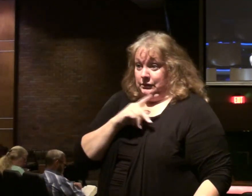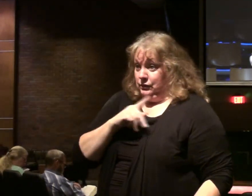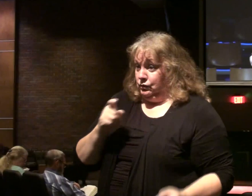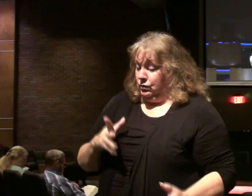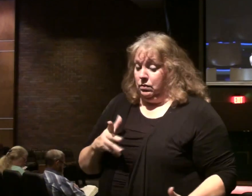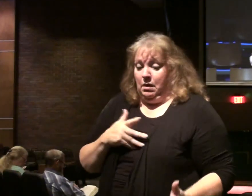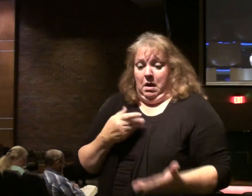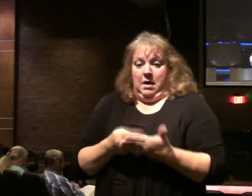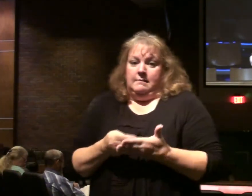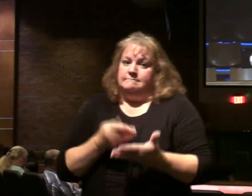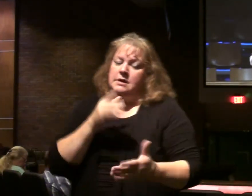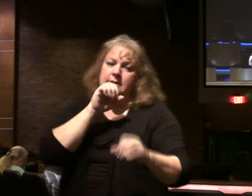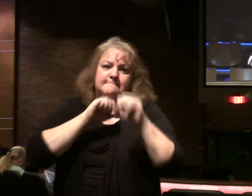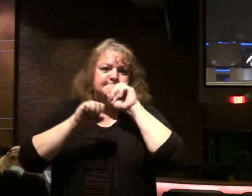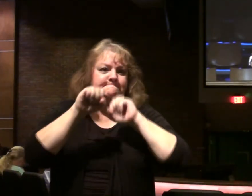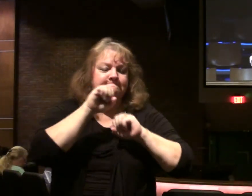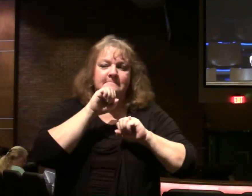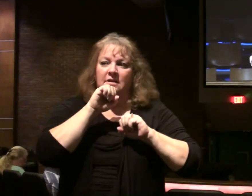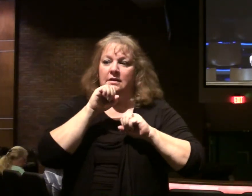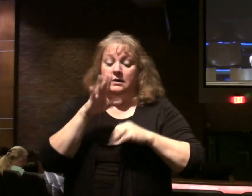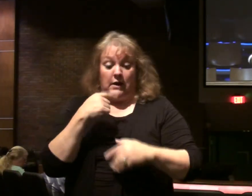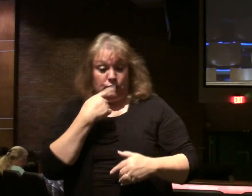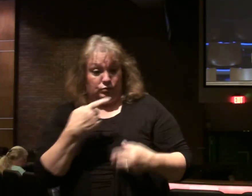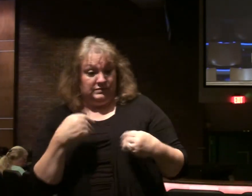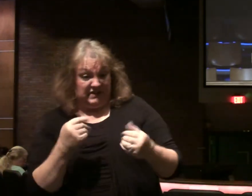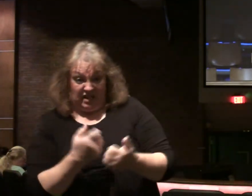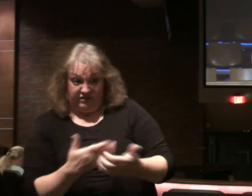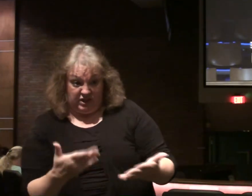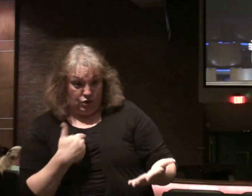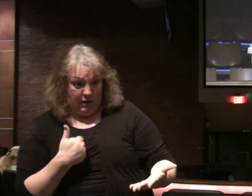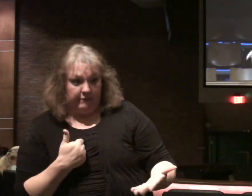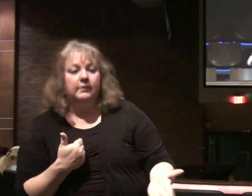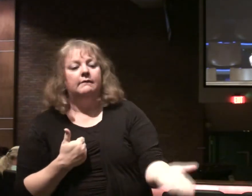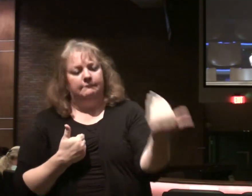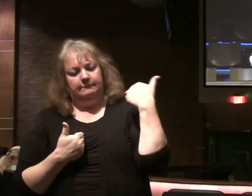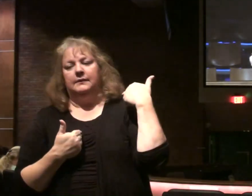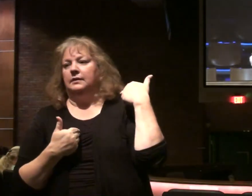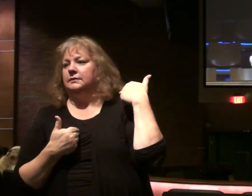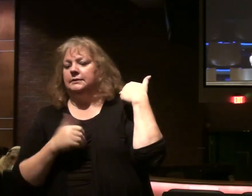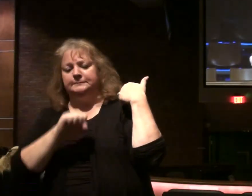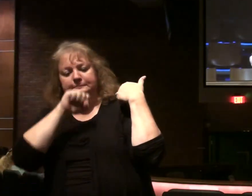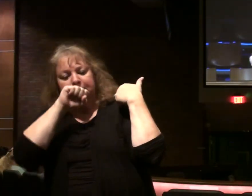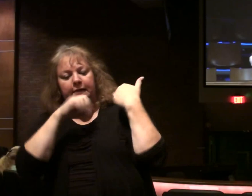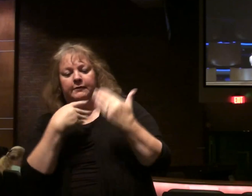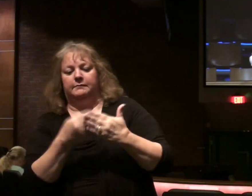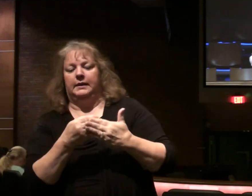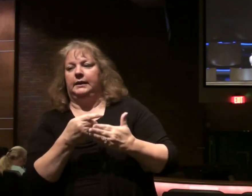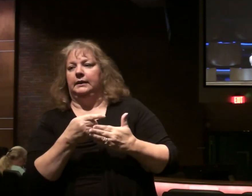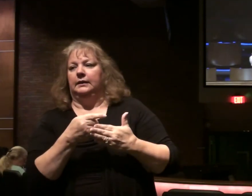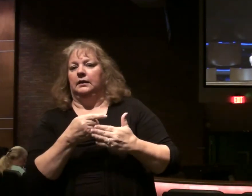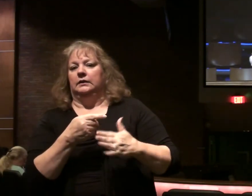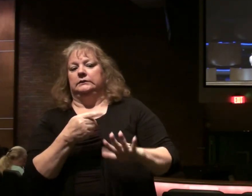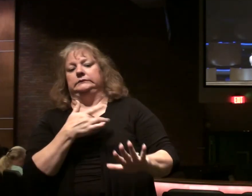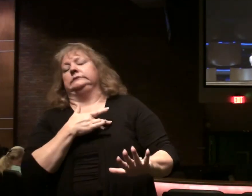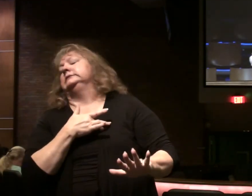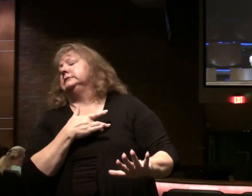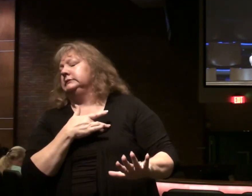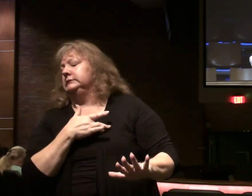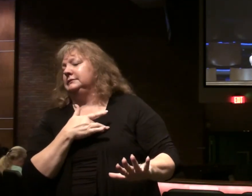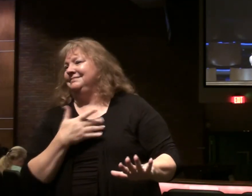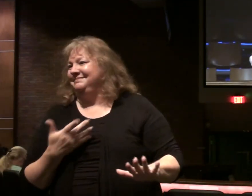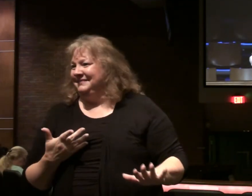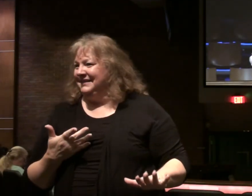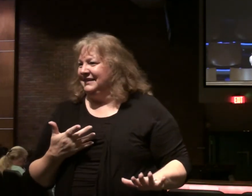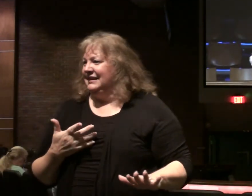to him. Christ did tell him to sell all he had, and follow him. The love of money is what slew that man, if he didn't repent.